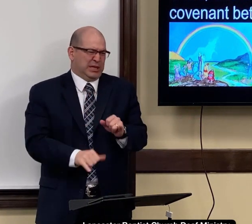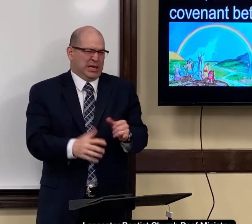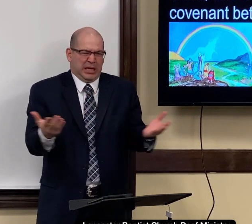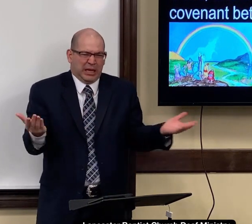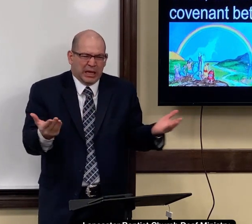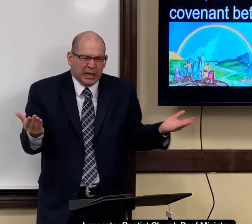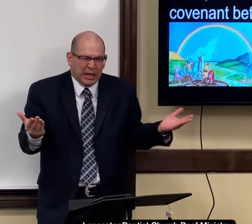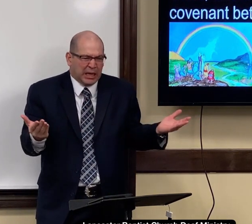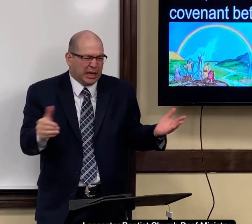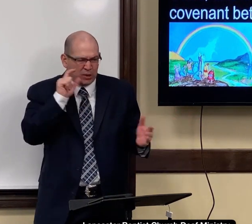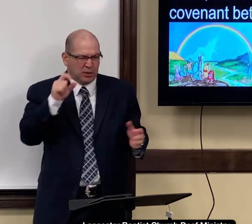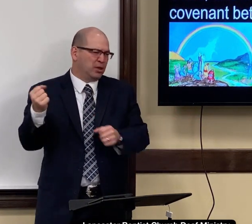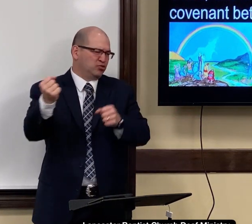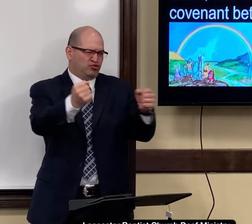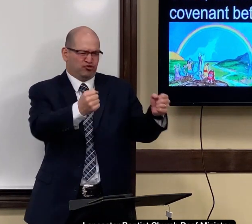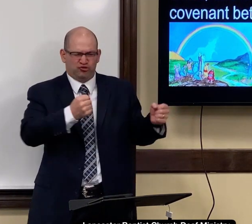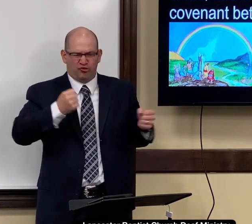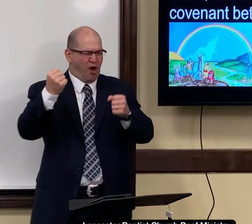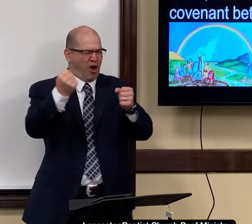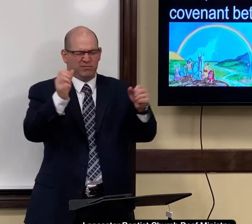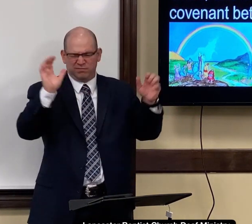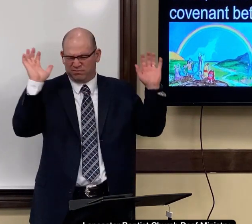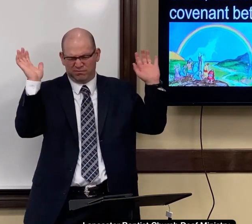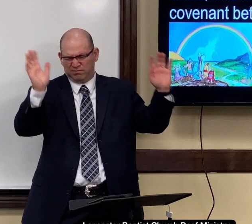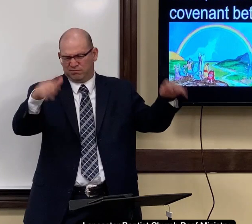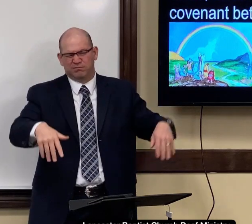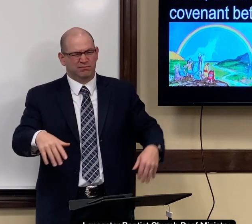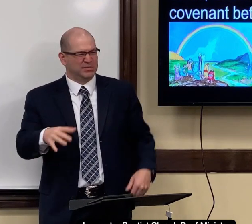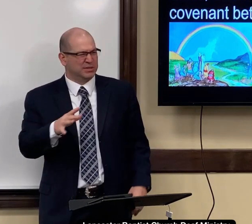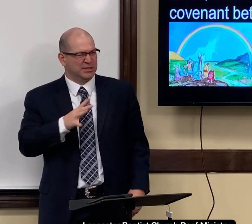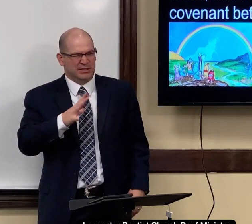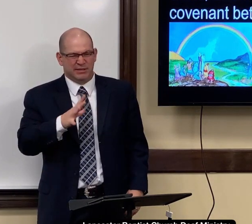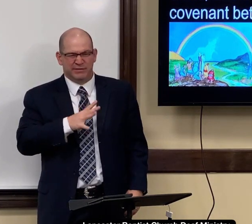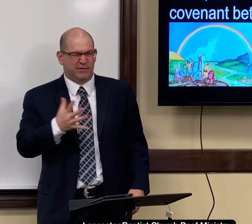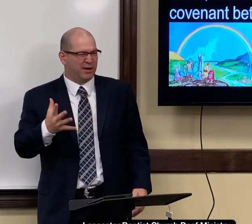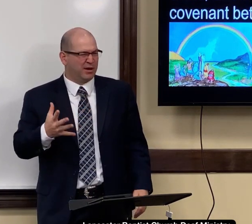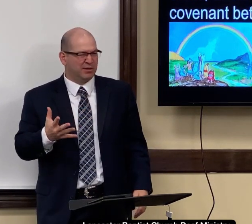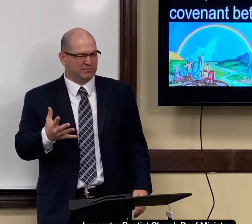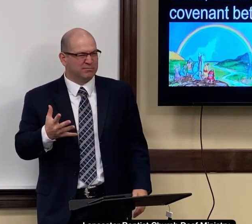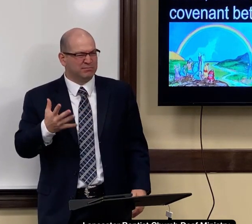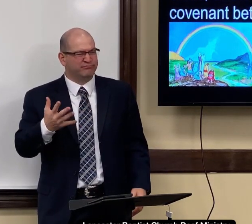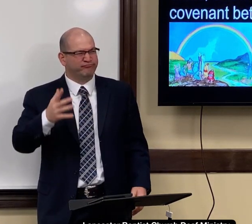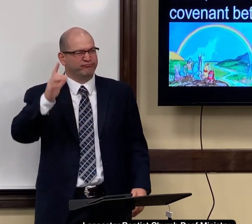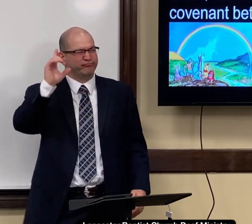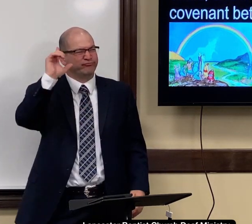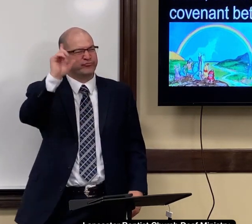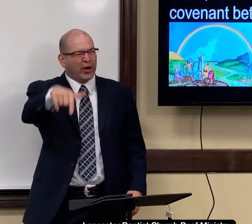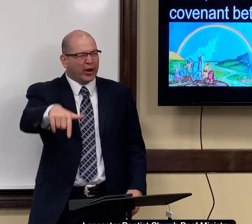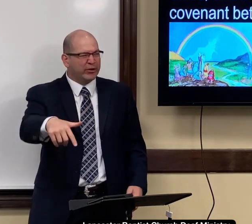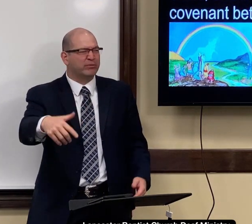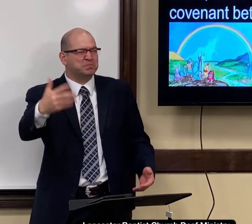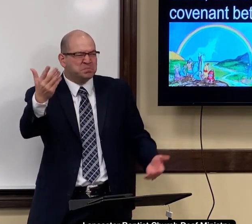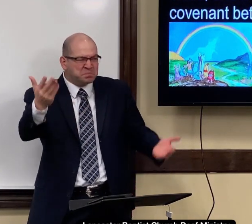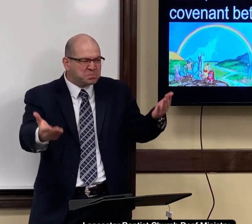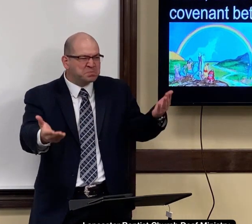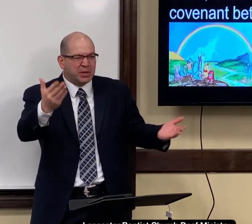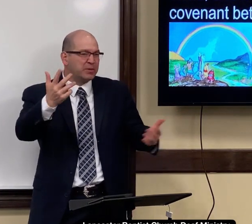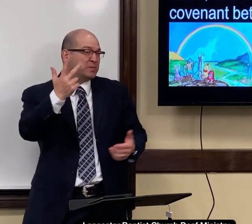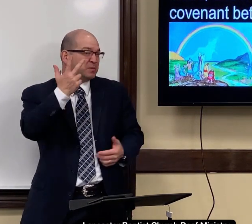I'm fine just staying here and, you know, I don't need that. I don't need to just drive around. So later